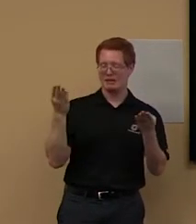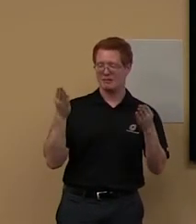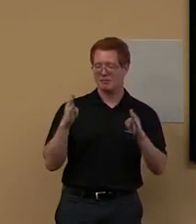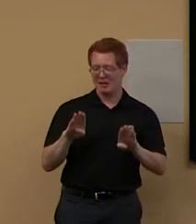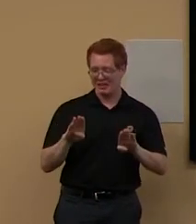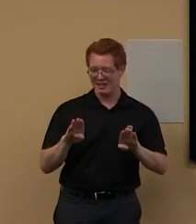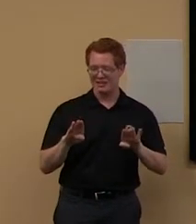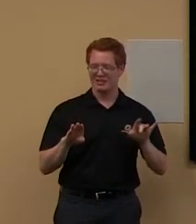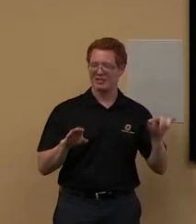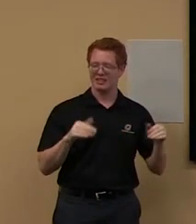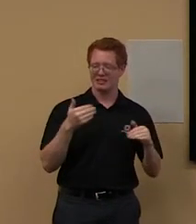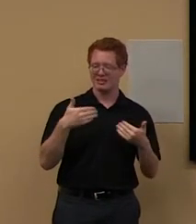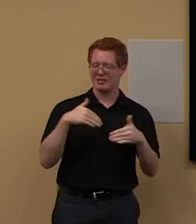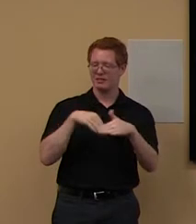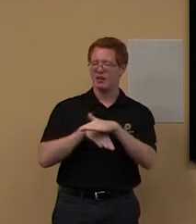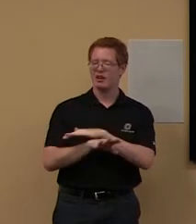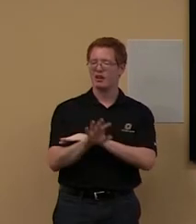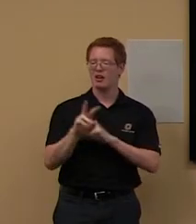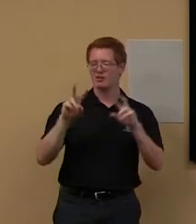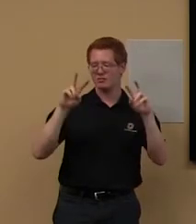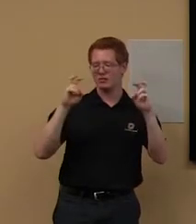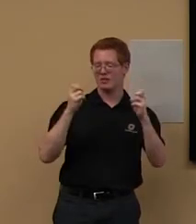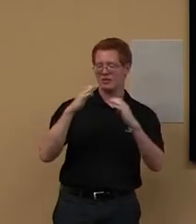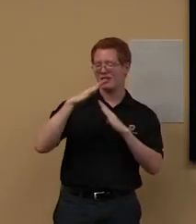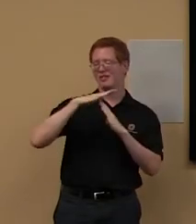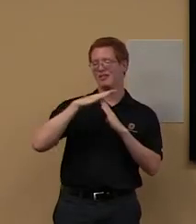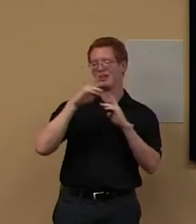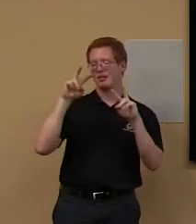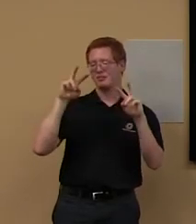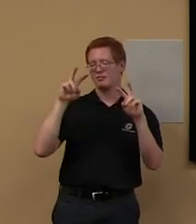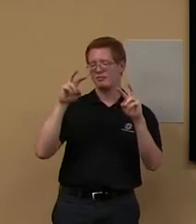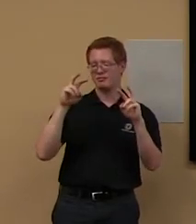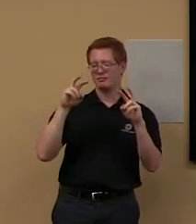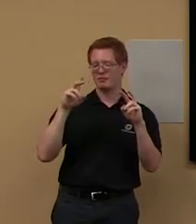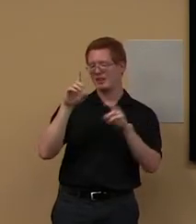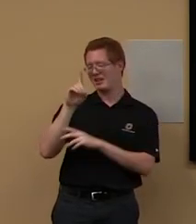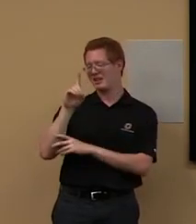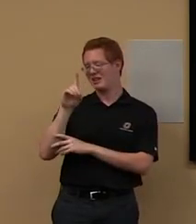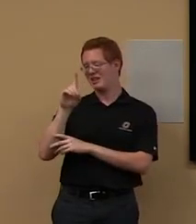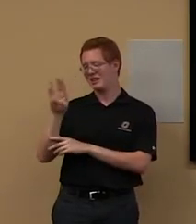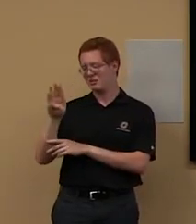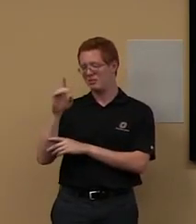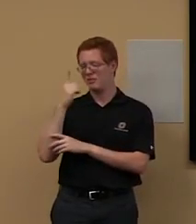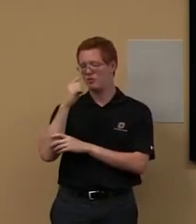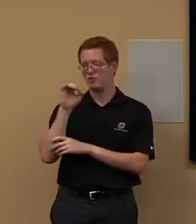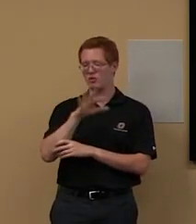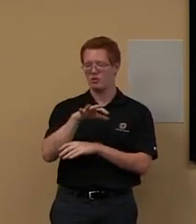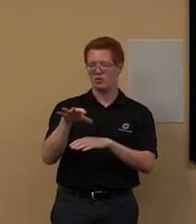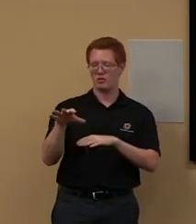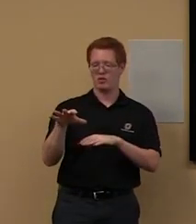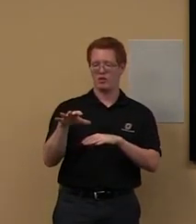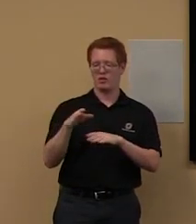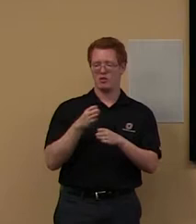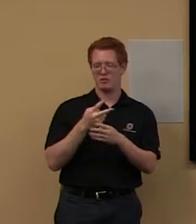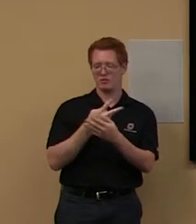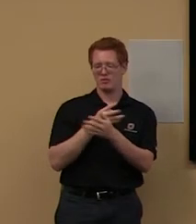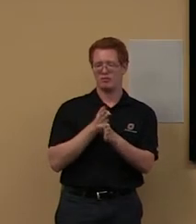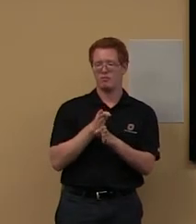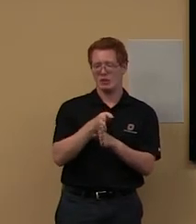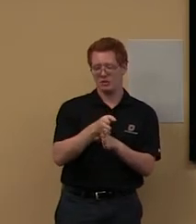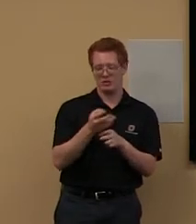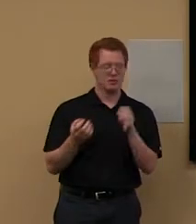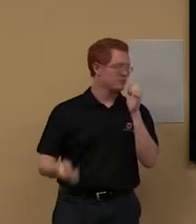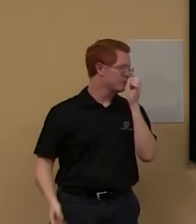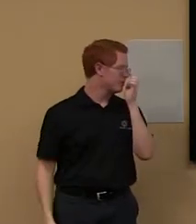of, entry way into the top databases in your field. Um, and then also, so for instance, for communication,